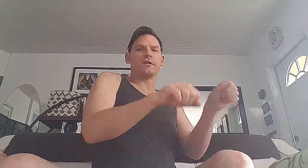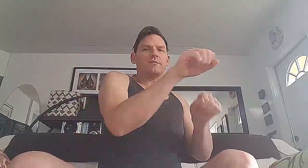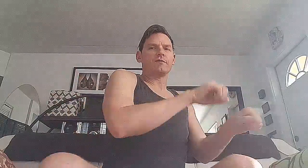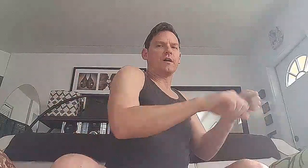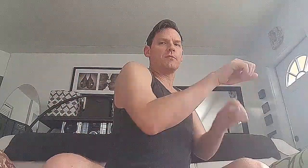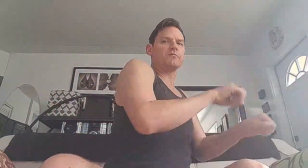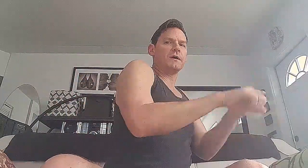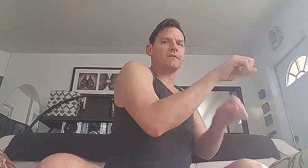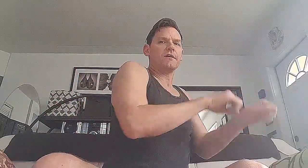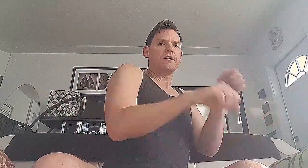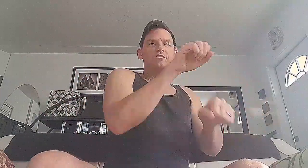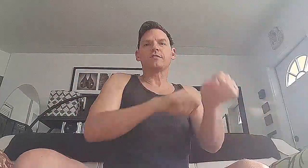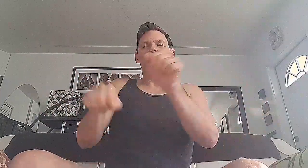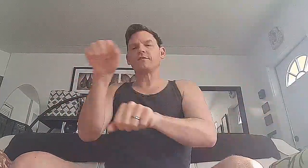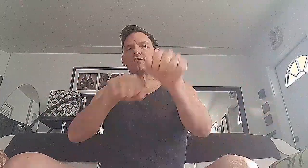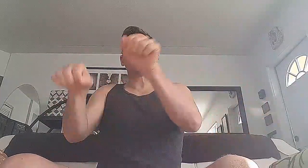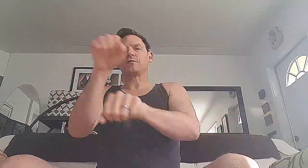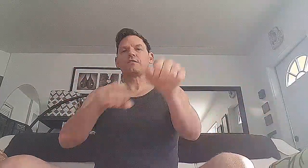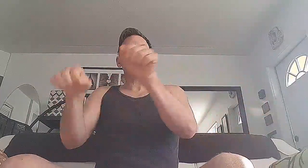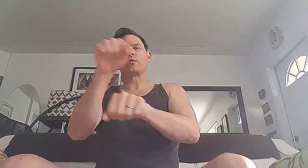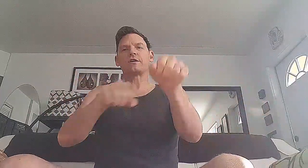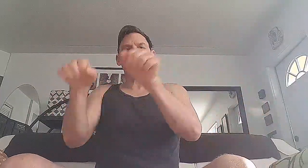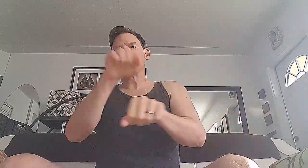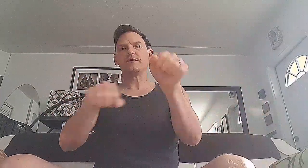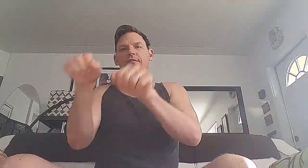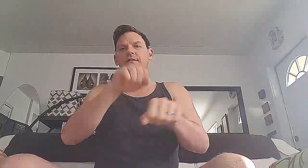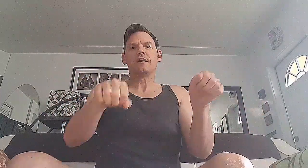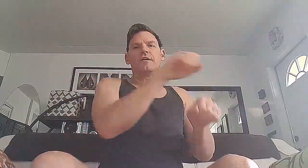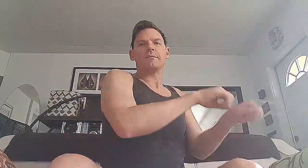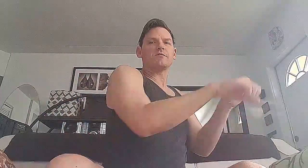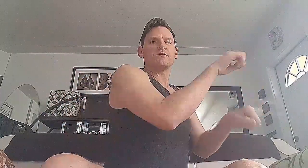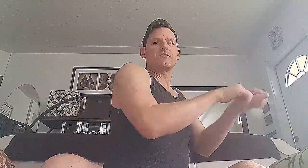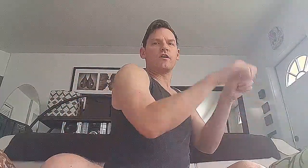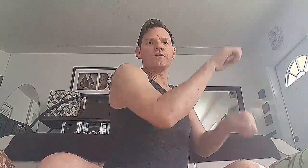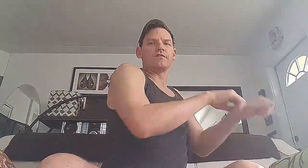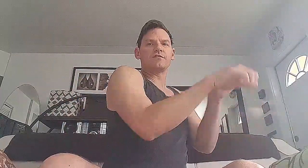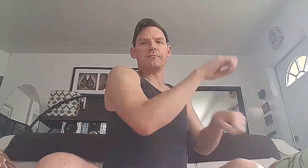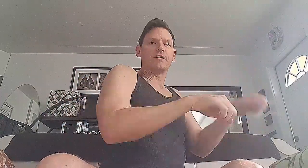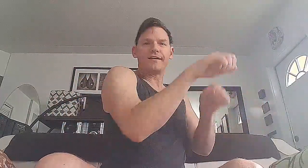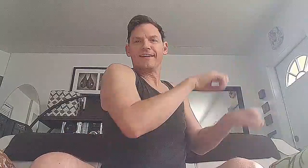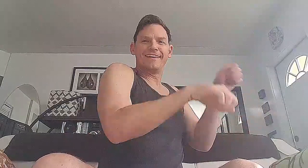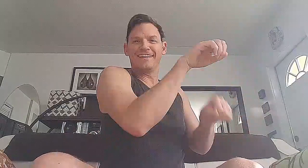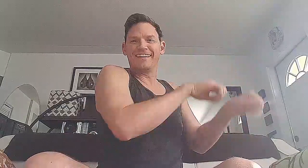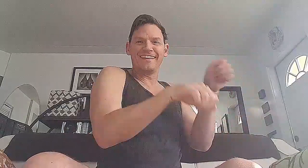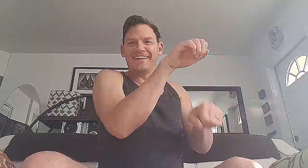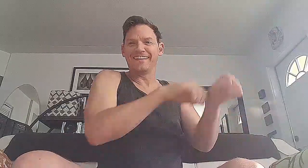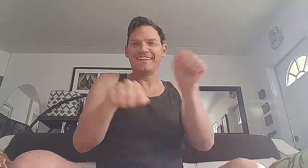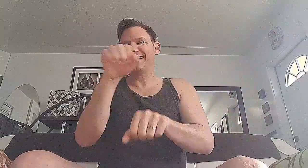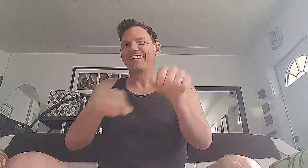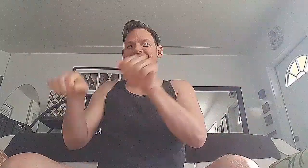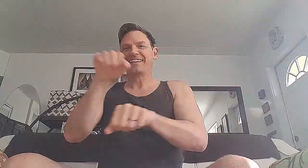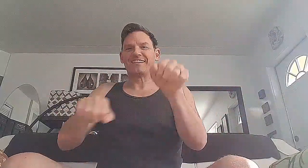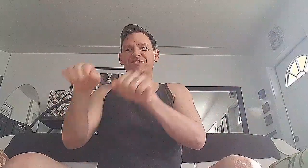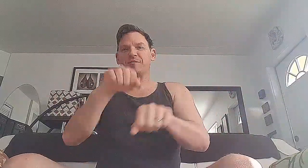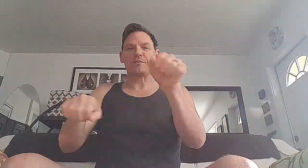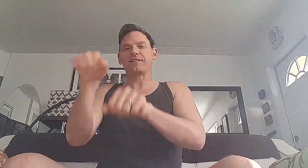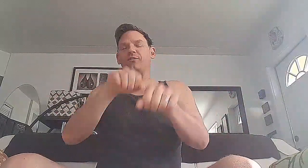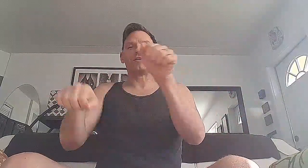right, with your elbows bent, you can obviously do it a little quicker. Might as well just call this the chipmunk. The little chipmunk going.